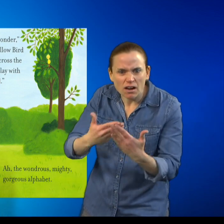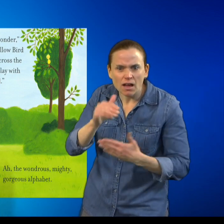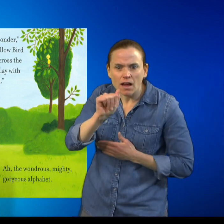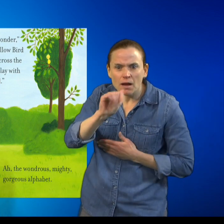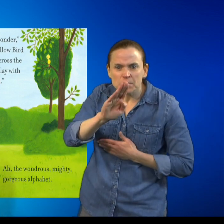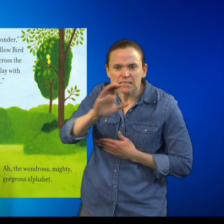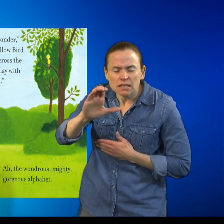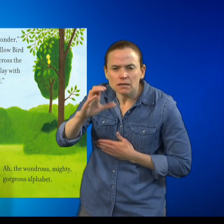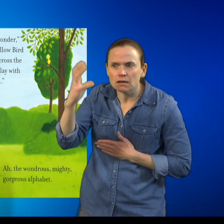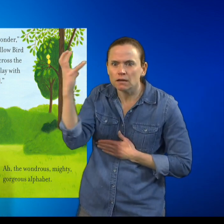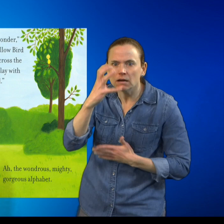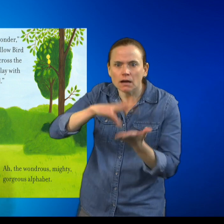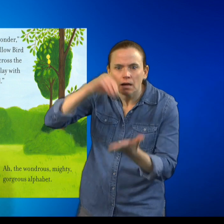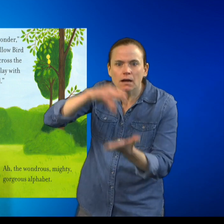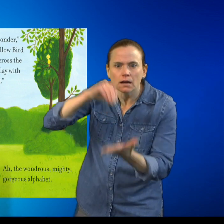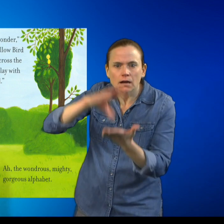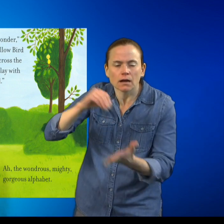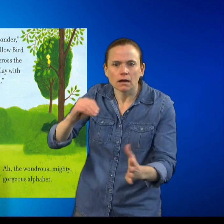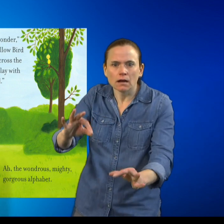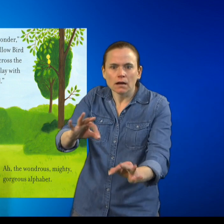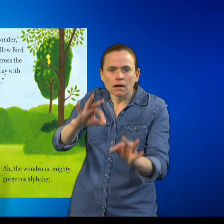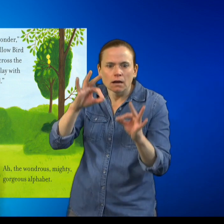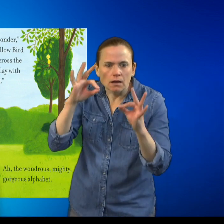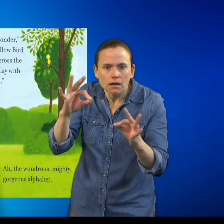Oh, the wondrous, mighty, gorgeous alphabet.